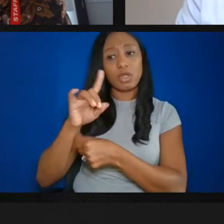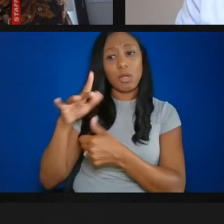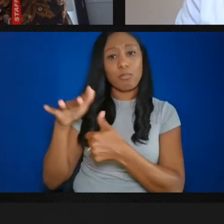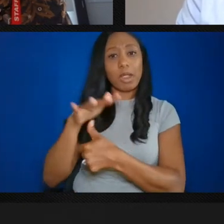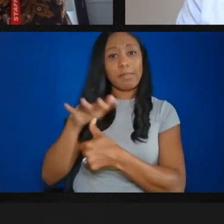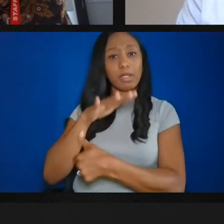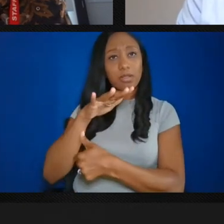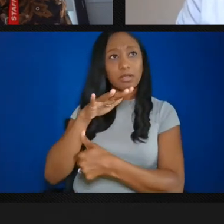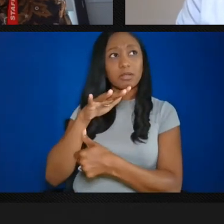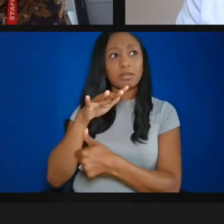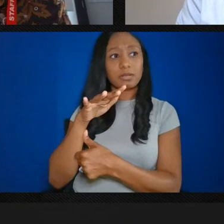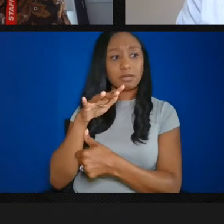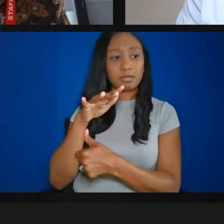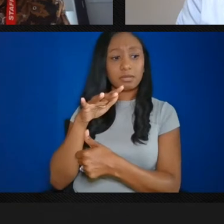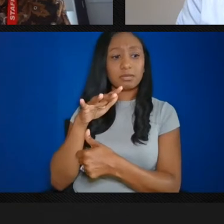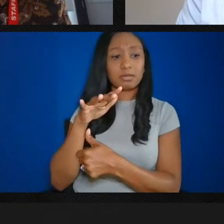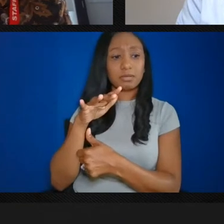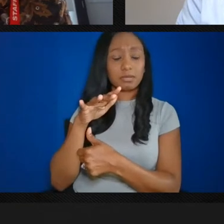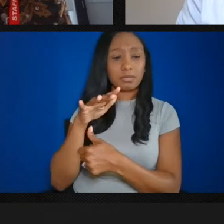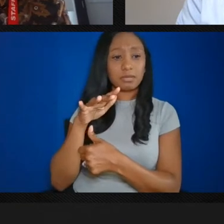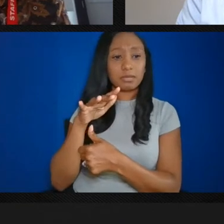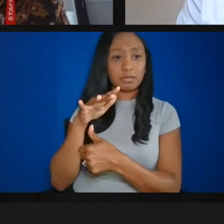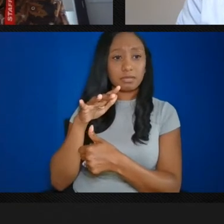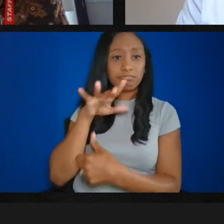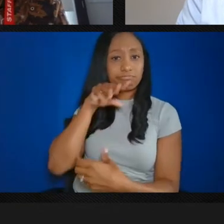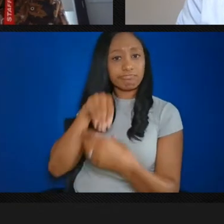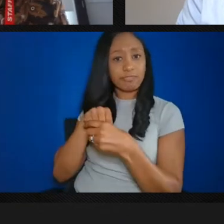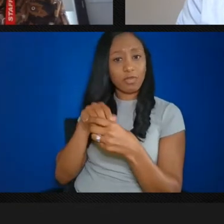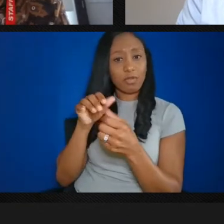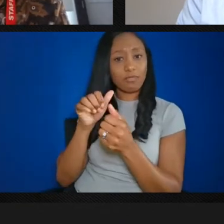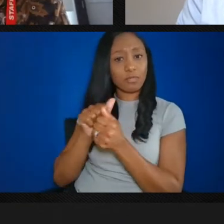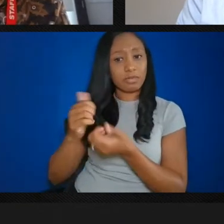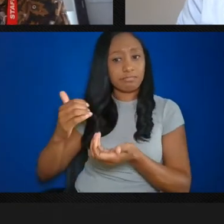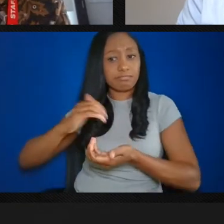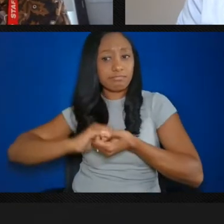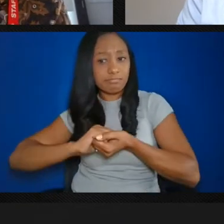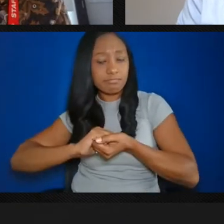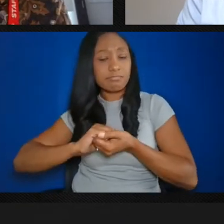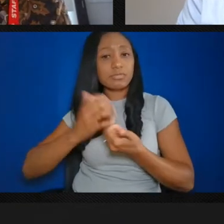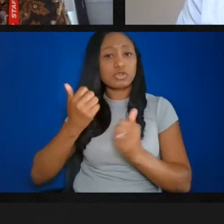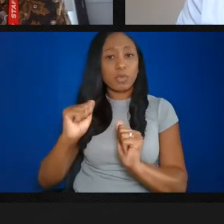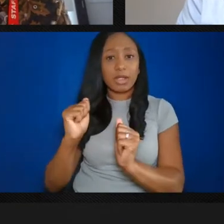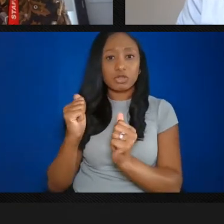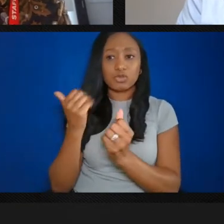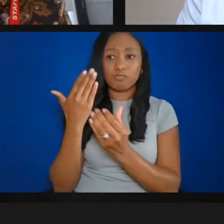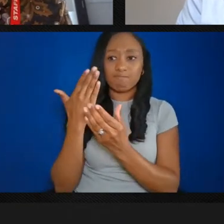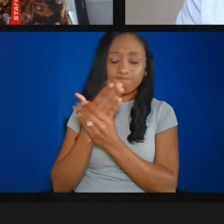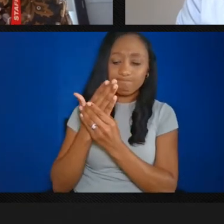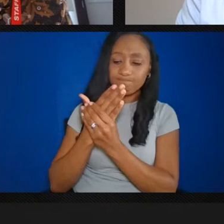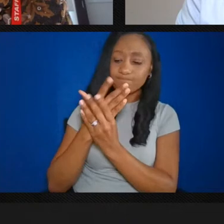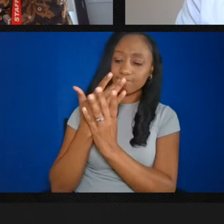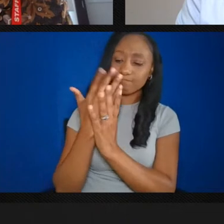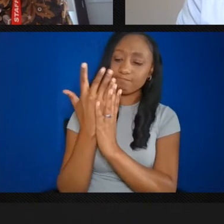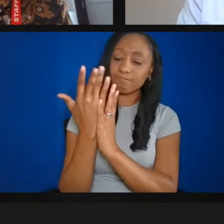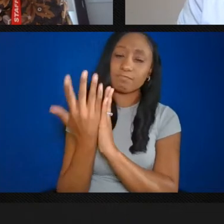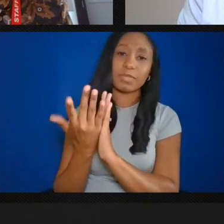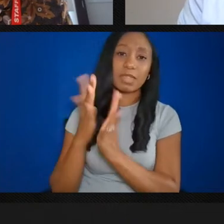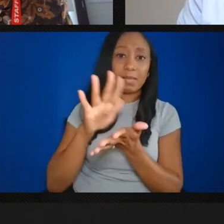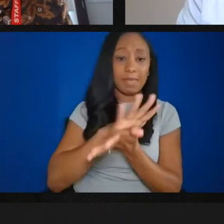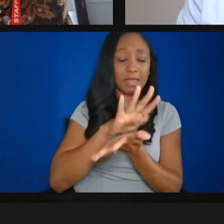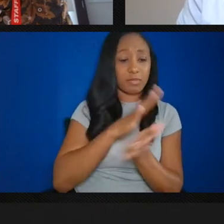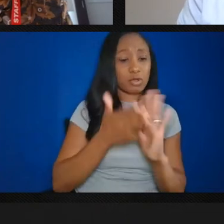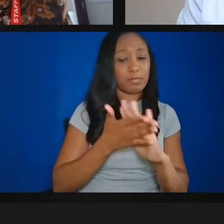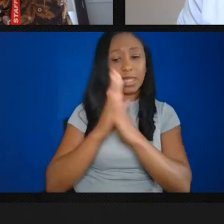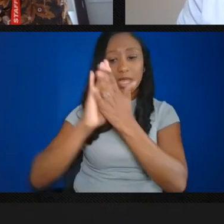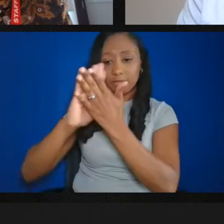Linear Feet Collection. They are doing inventory, cataloging, and digitizing. Some of our